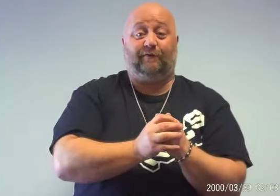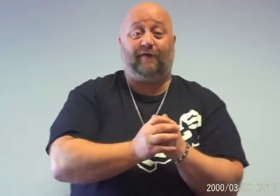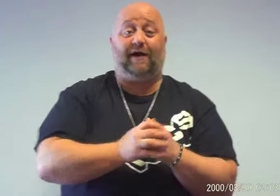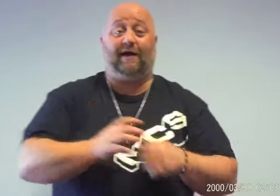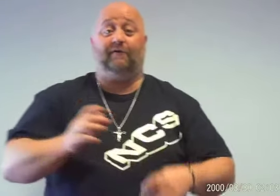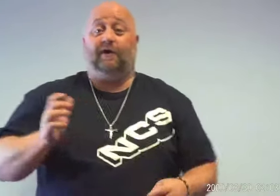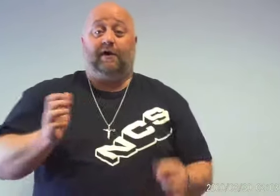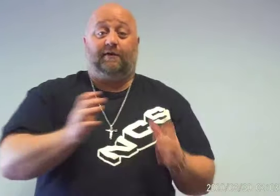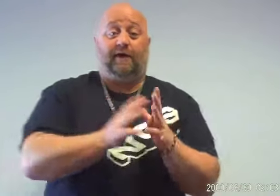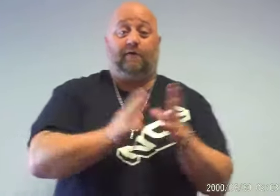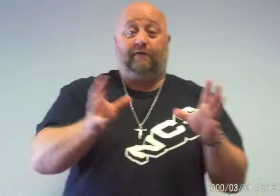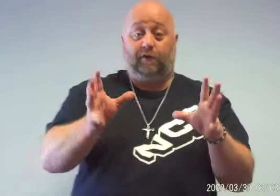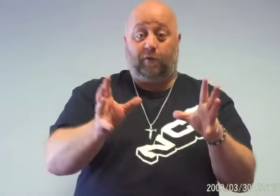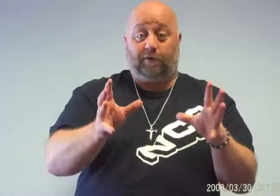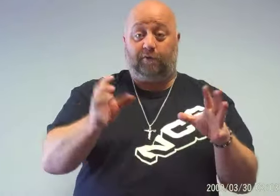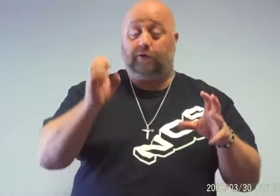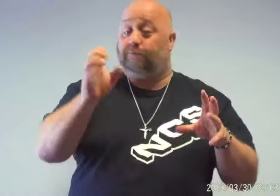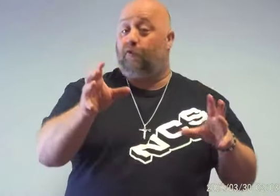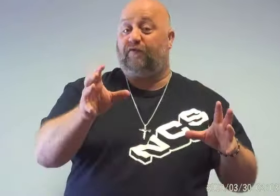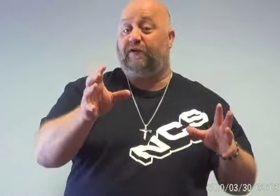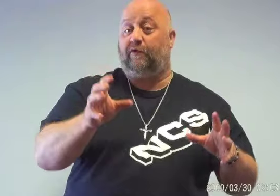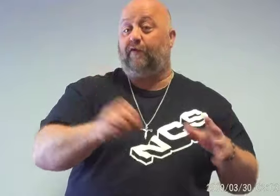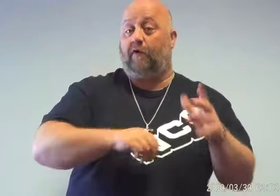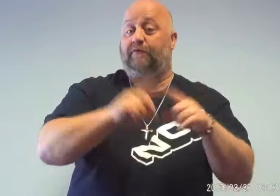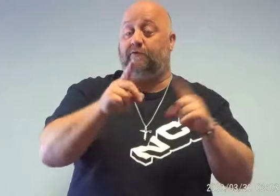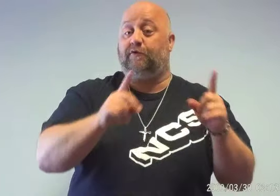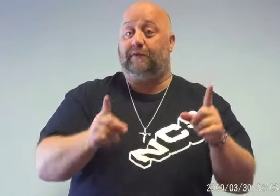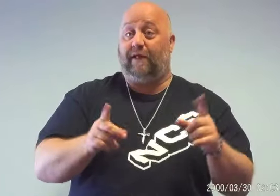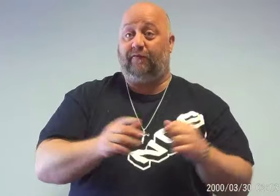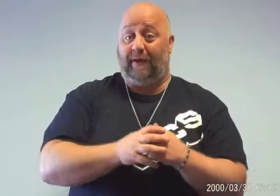of five. Now if you want to, you can post videos of you doing the alphabet,